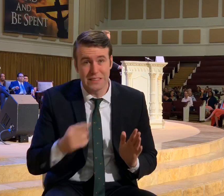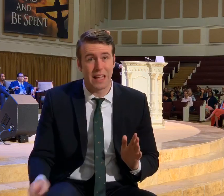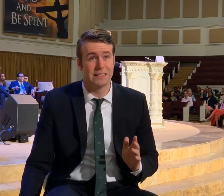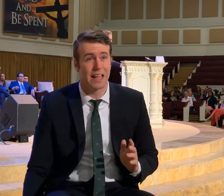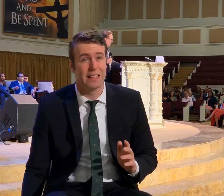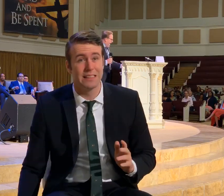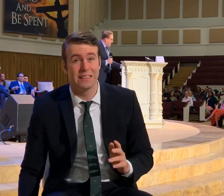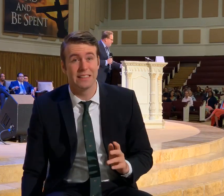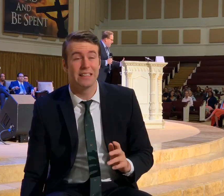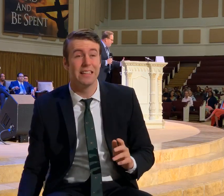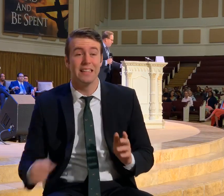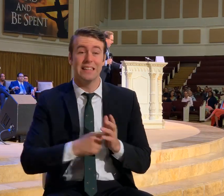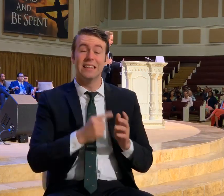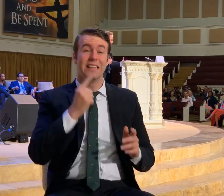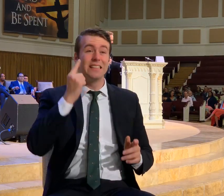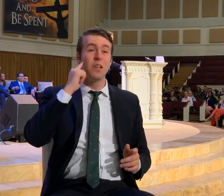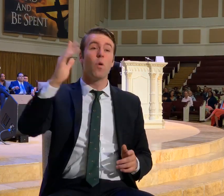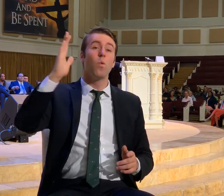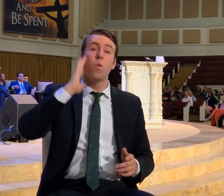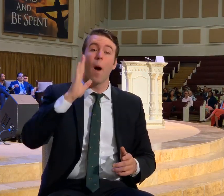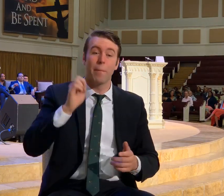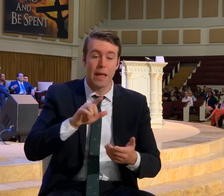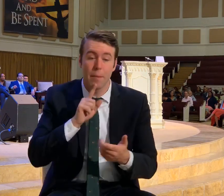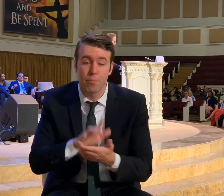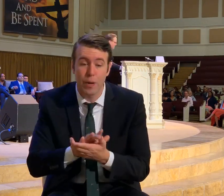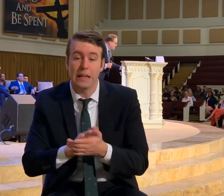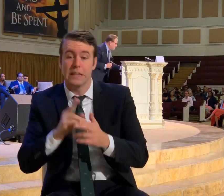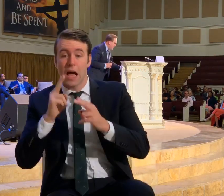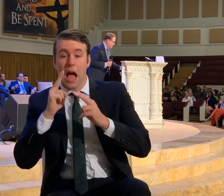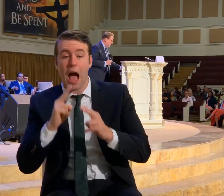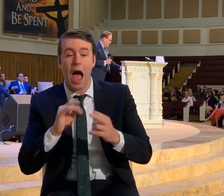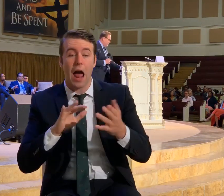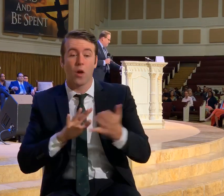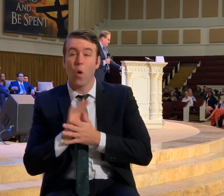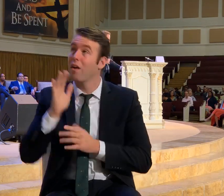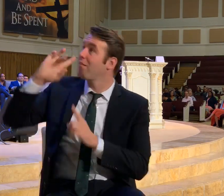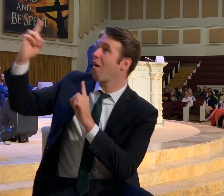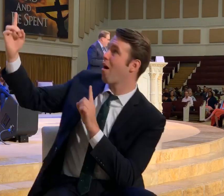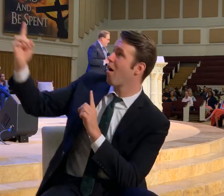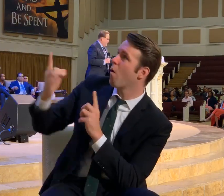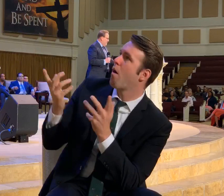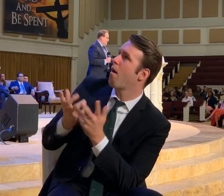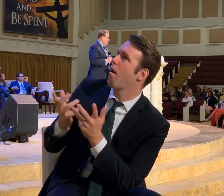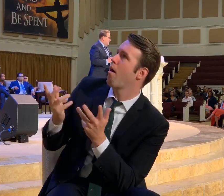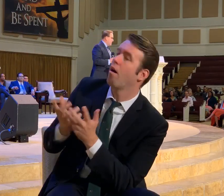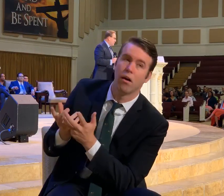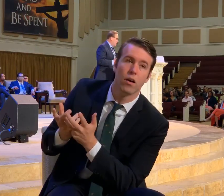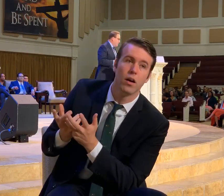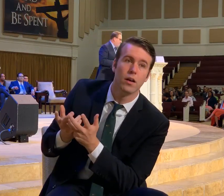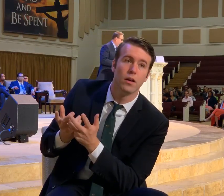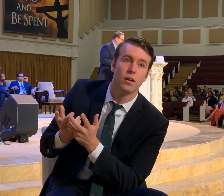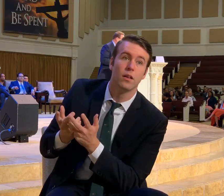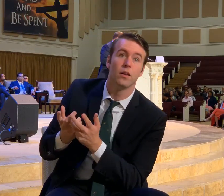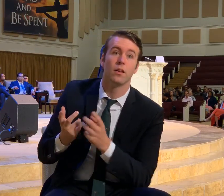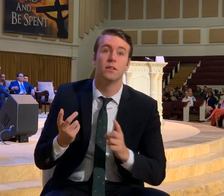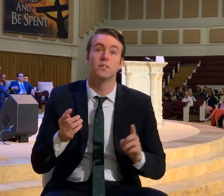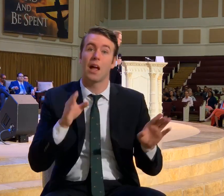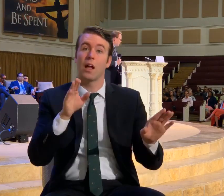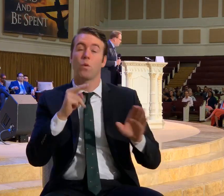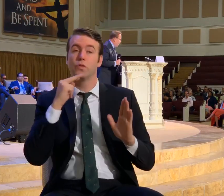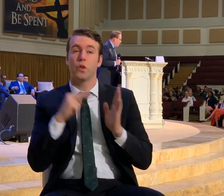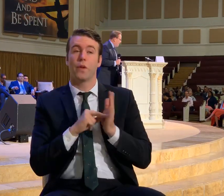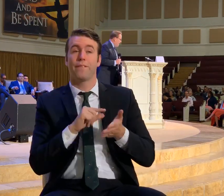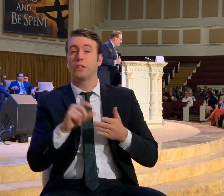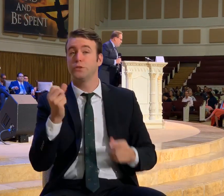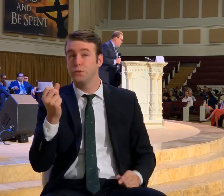It says it's going to wind up being praise and honor and glory at His appearing. And then here's the incredible thing. Going down to